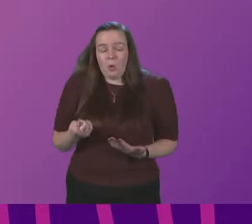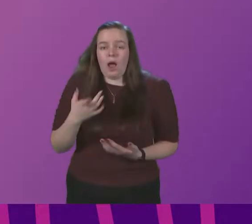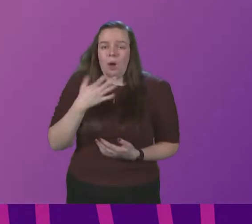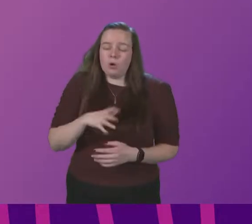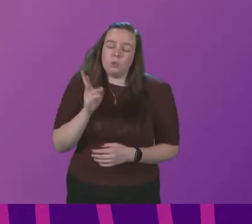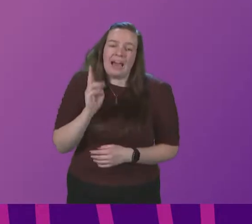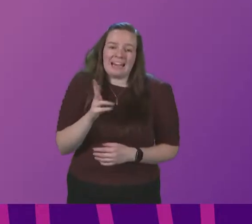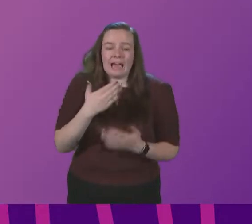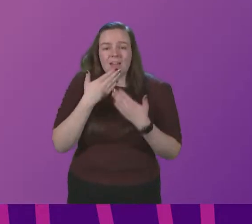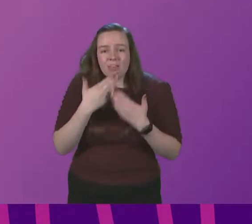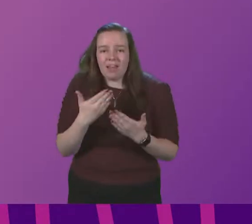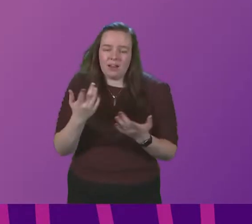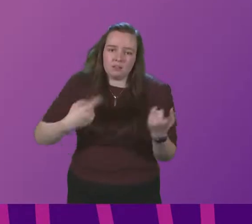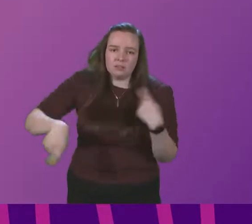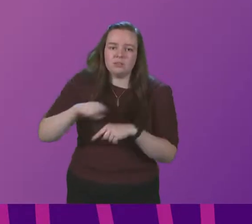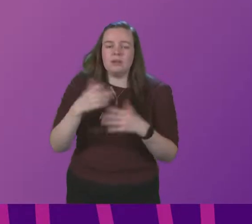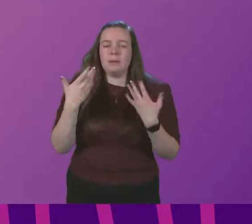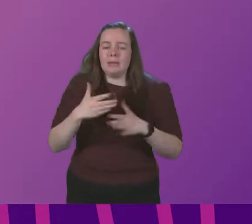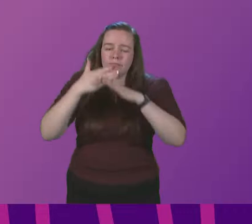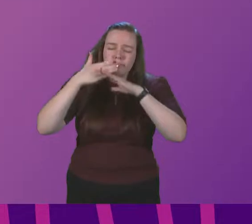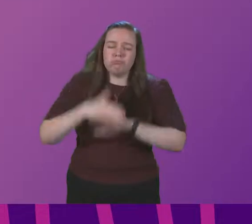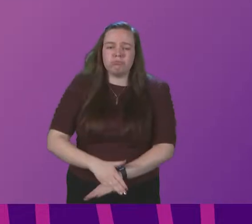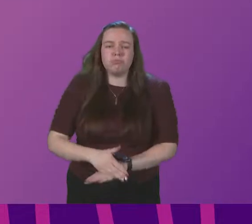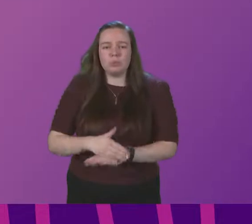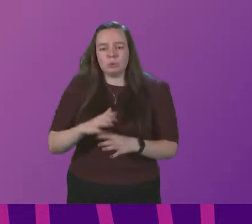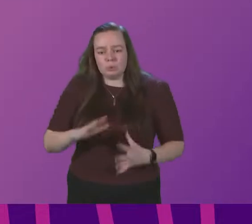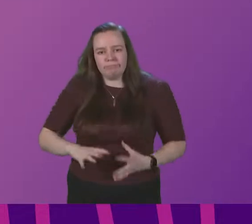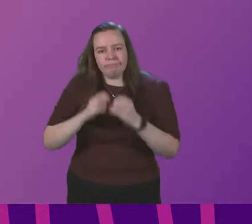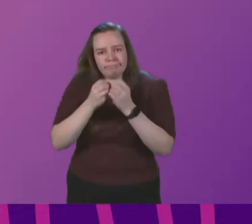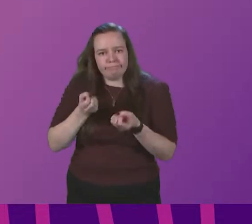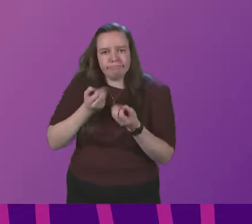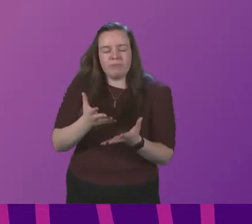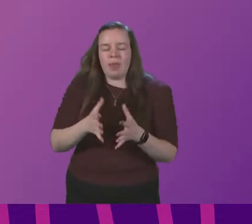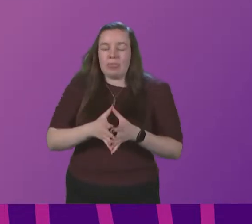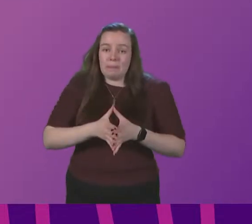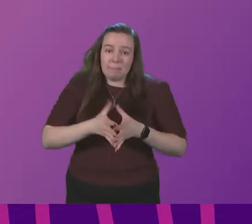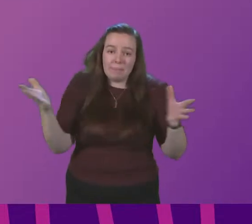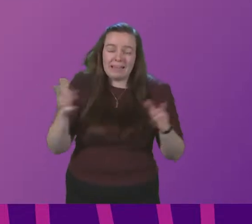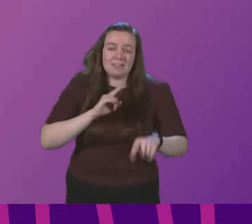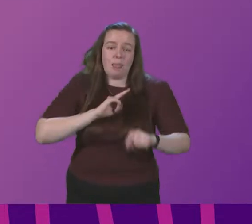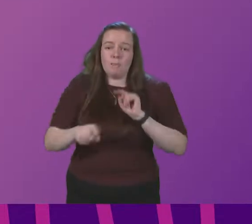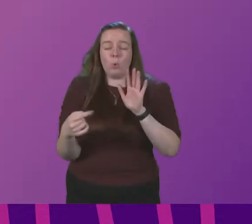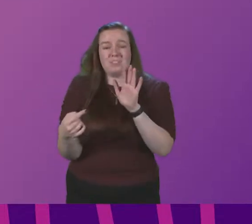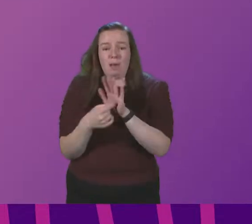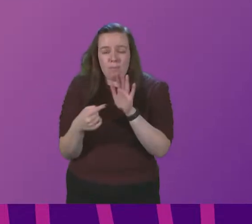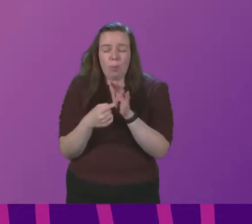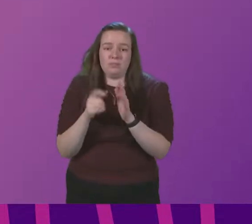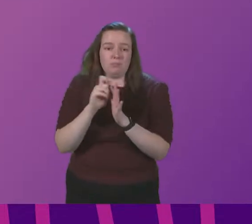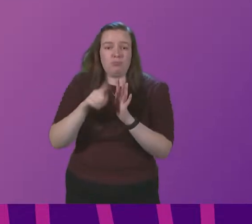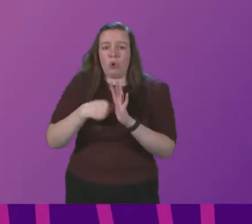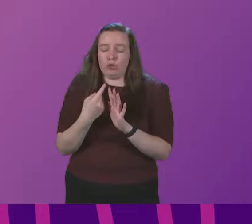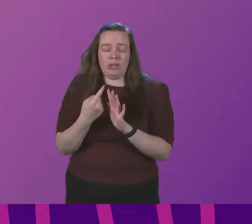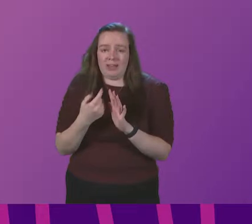to again thank everyone working so hard to design and deliver the biggest and the most important logistical project